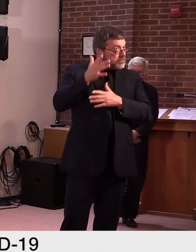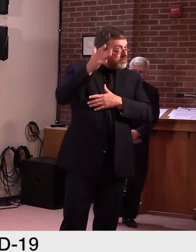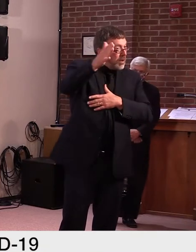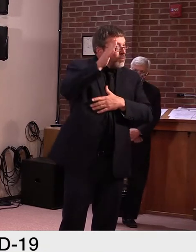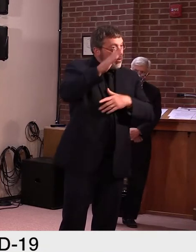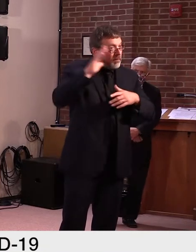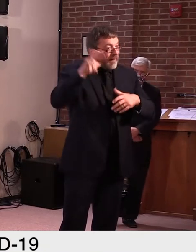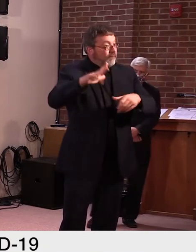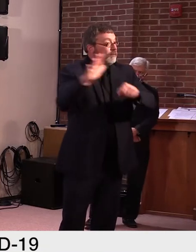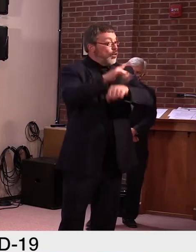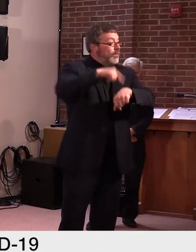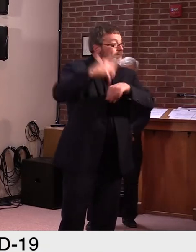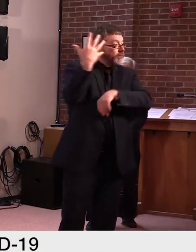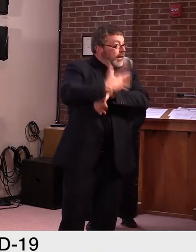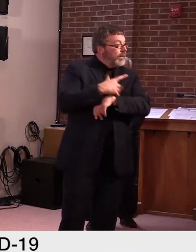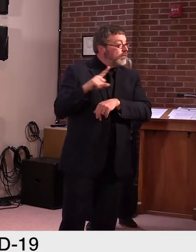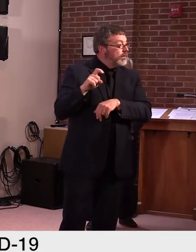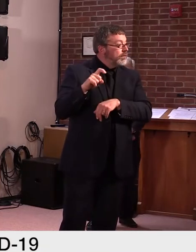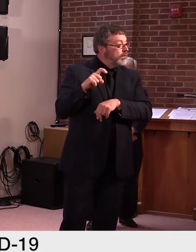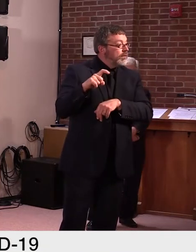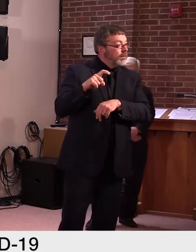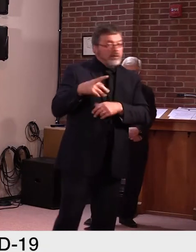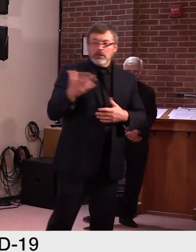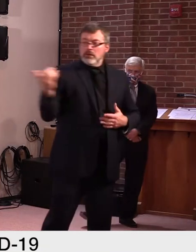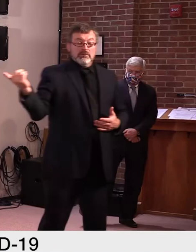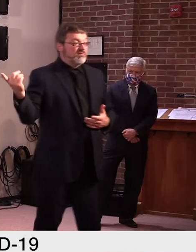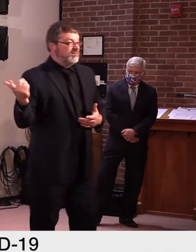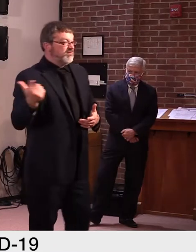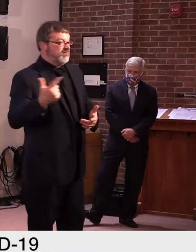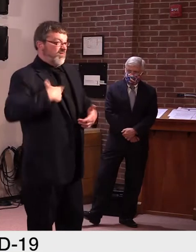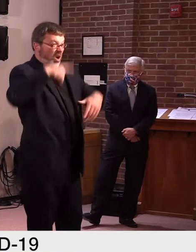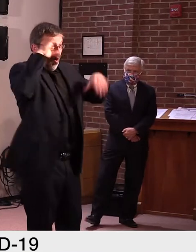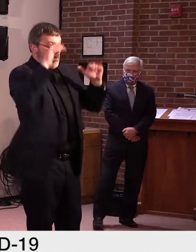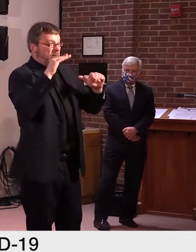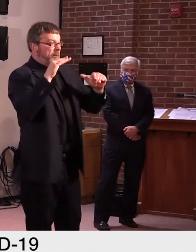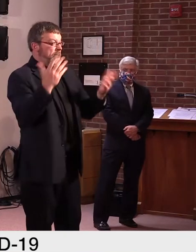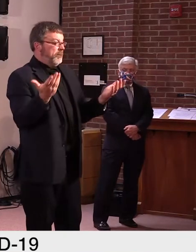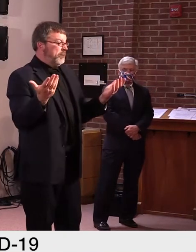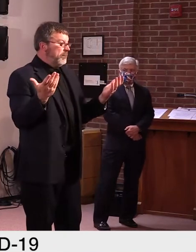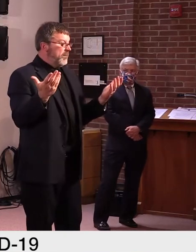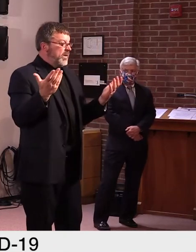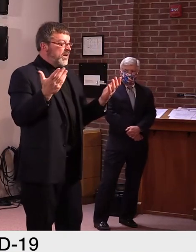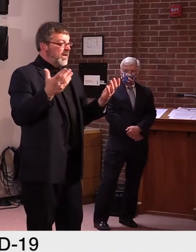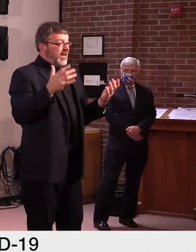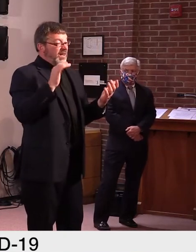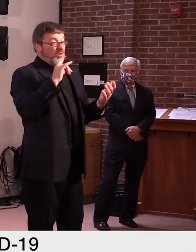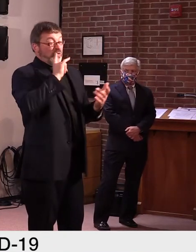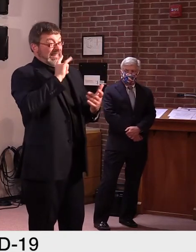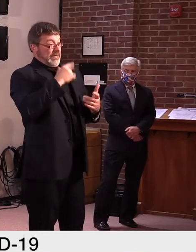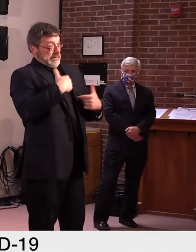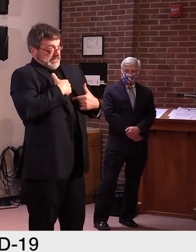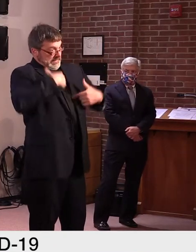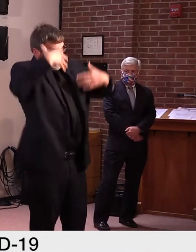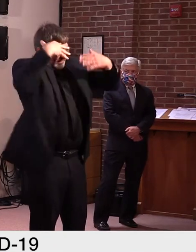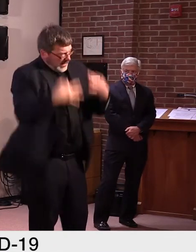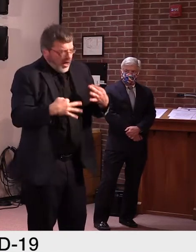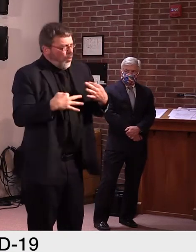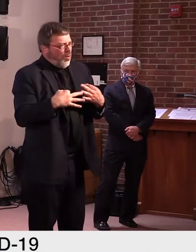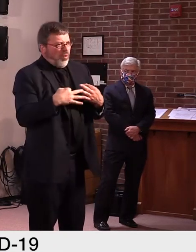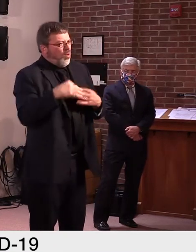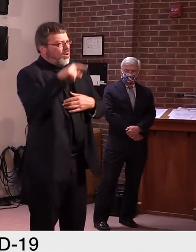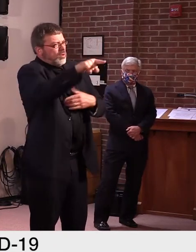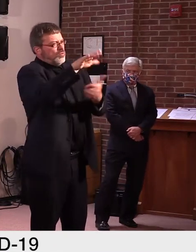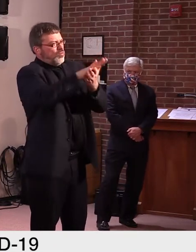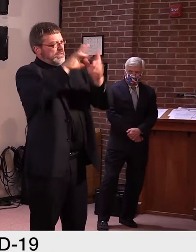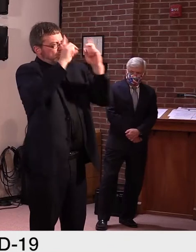but it's up to them. Uh, we've given that flexibility, uh, for them to provide, you know, some certainty, uh, to, to prove ourselves